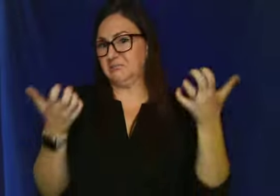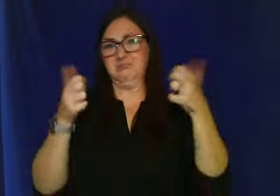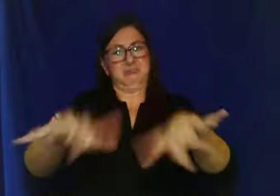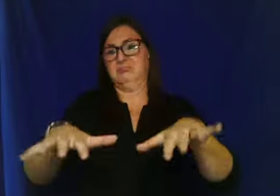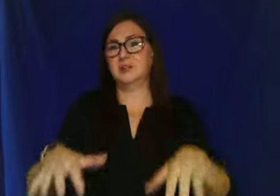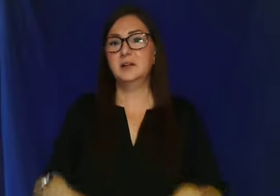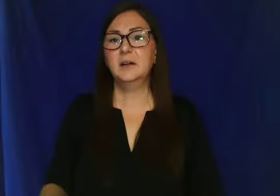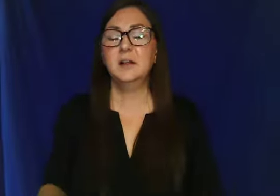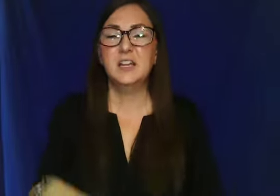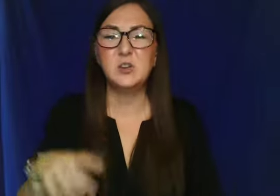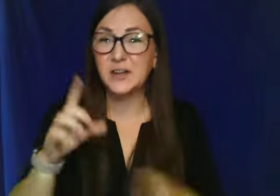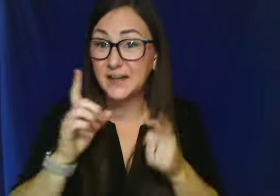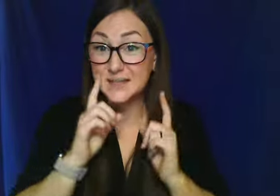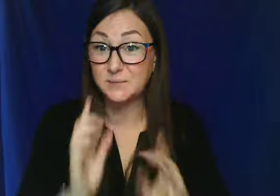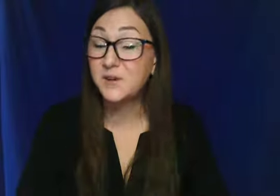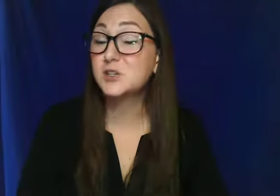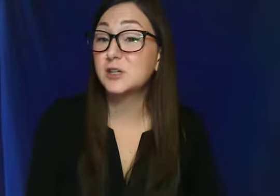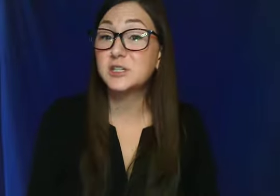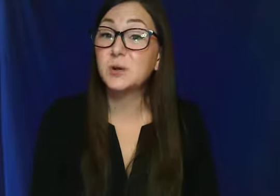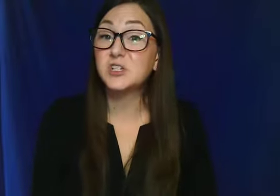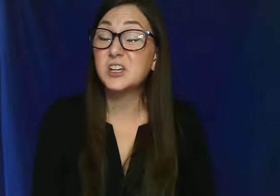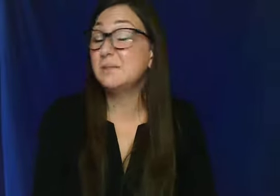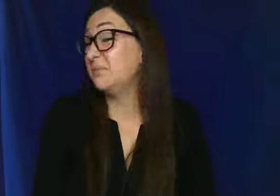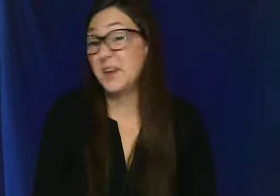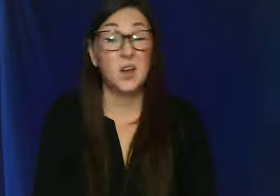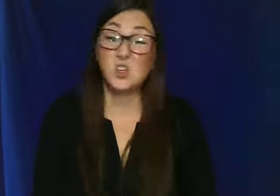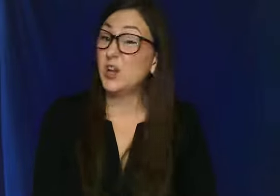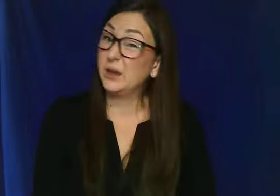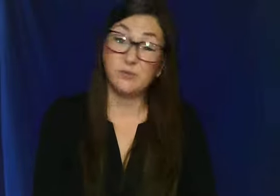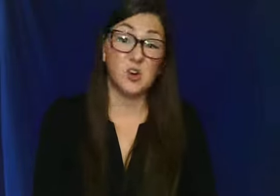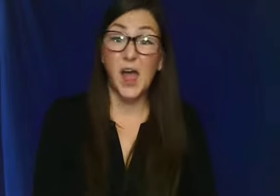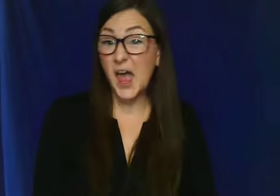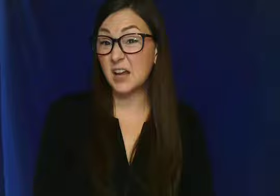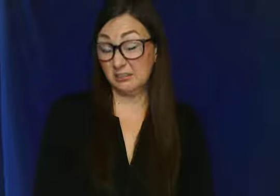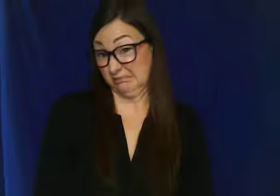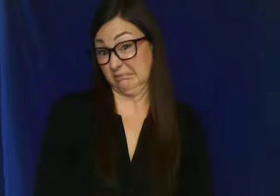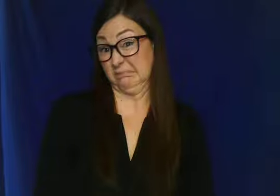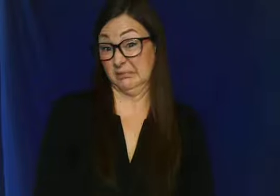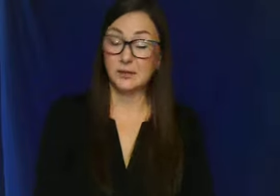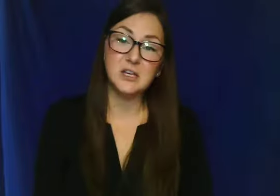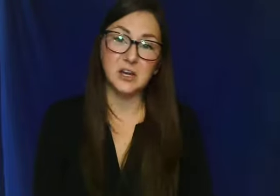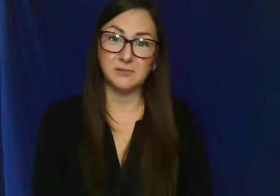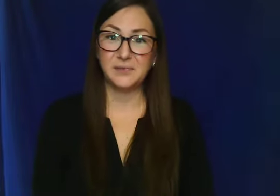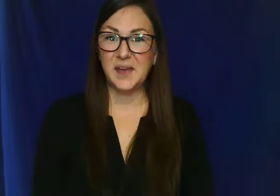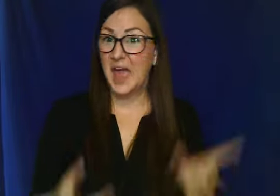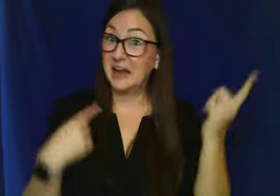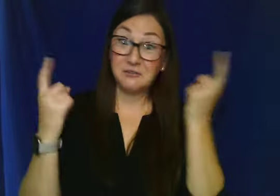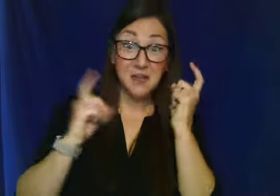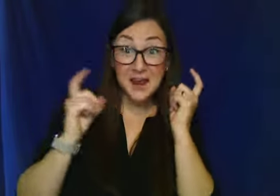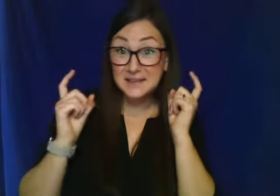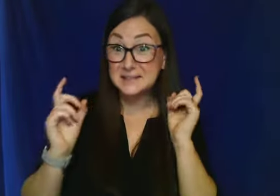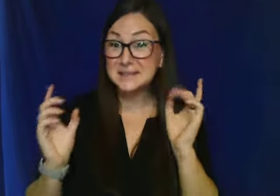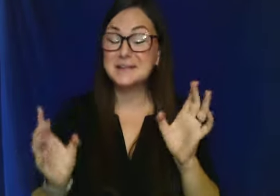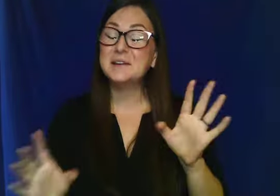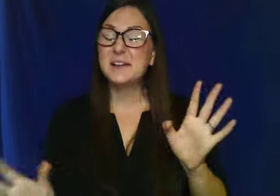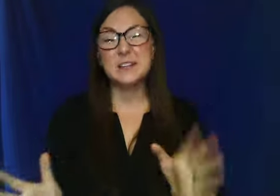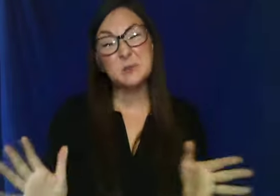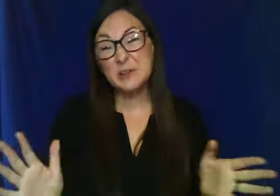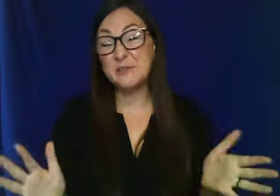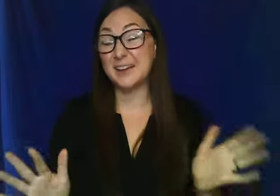can add some facial expression, shake of your head, you know, add a face. It's really fun.